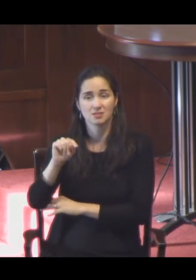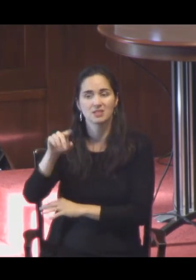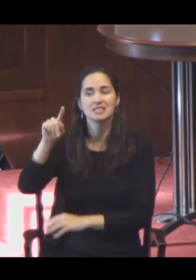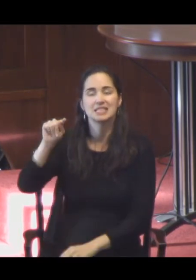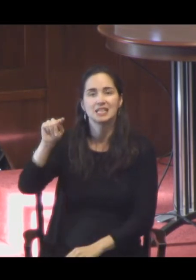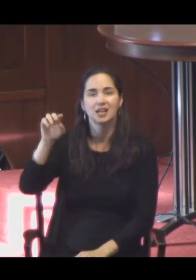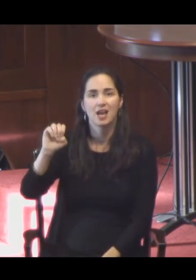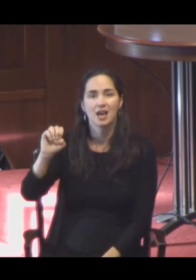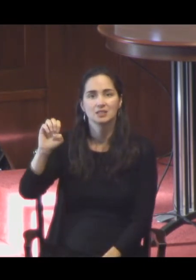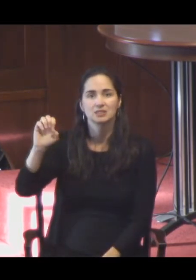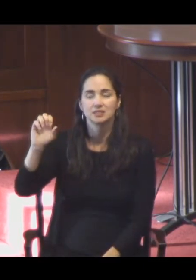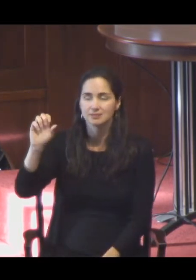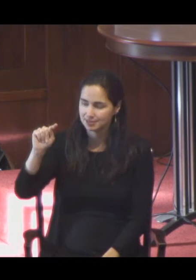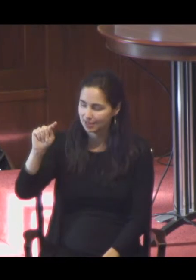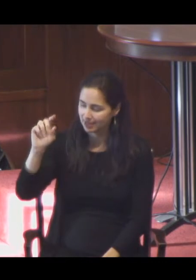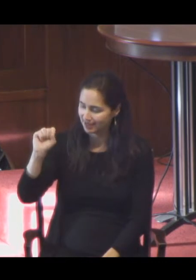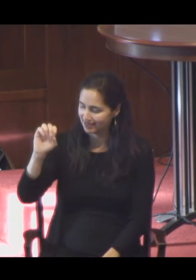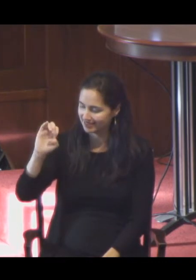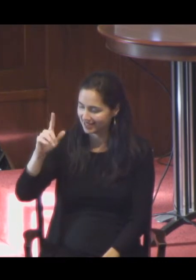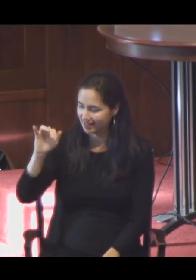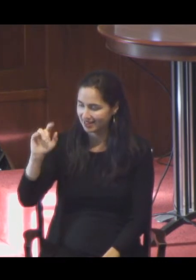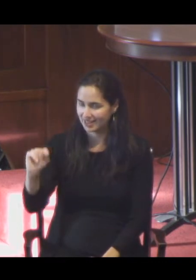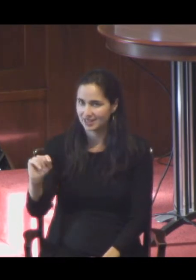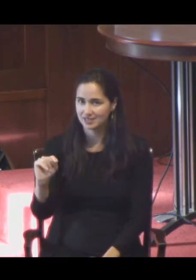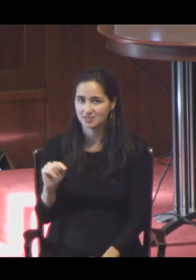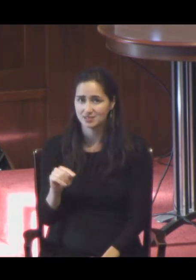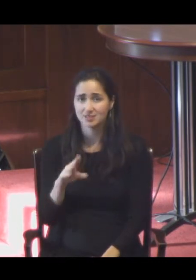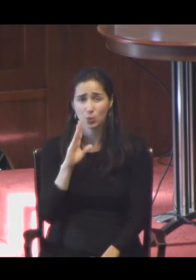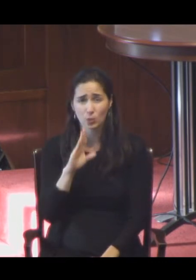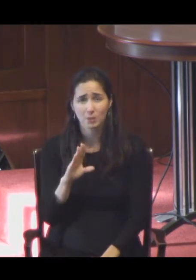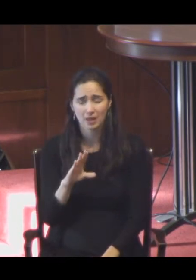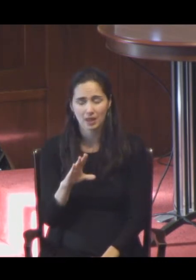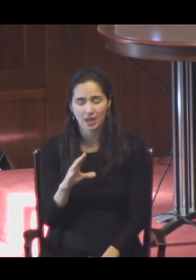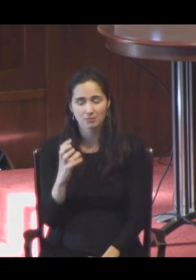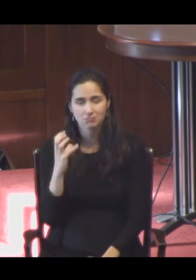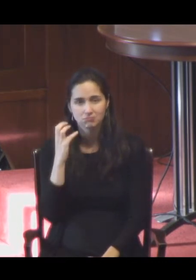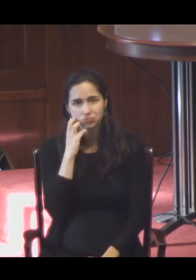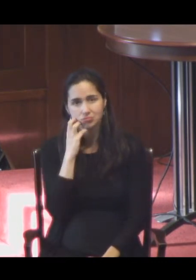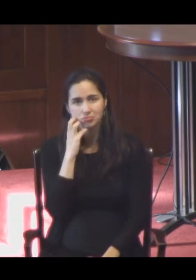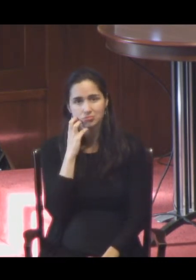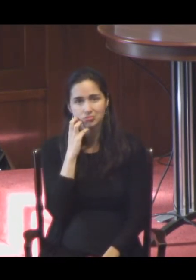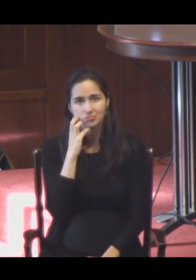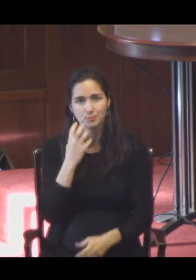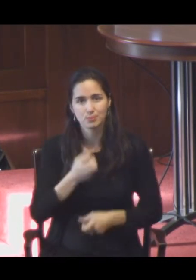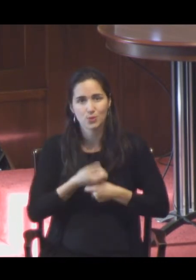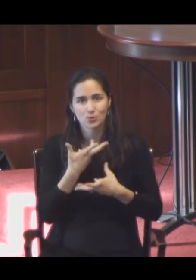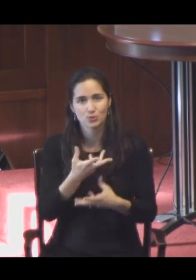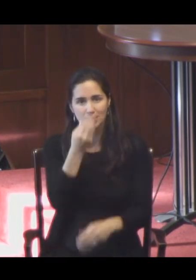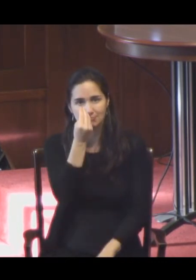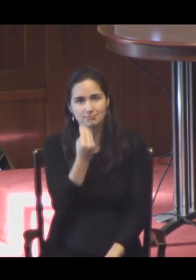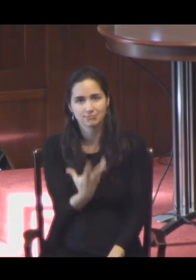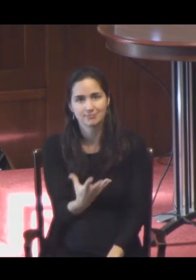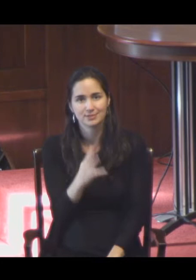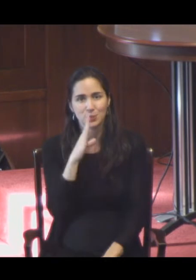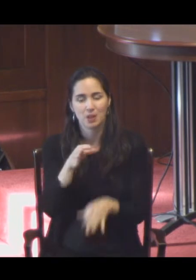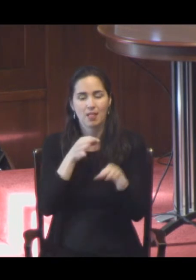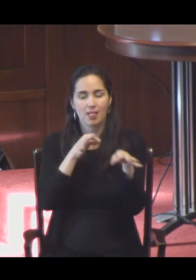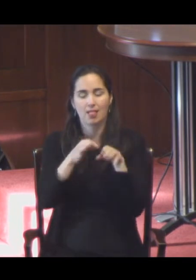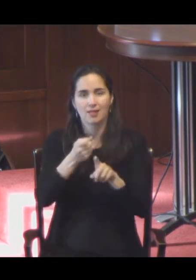hang in the air here. This is from the second part of the first section of the poem, entitled Burnt Norton. He